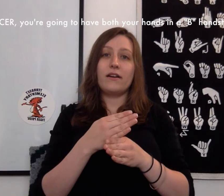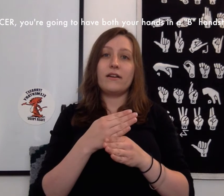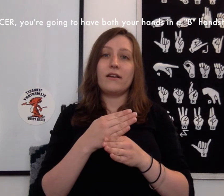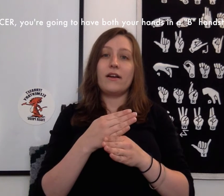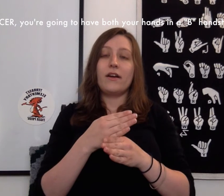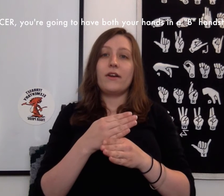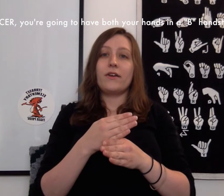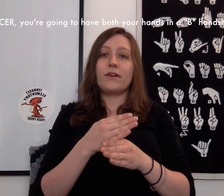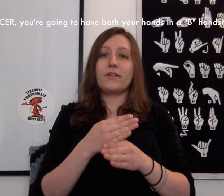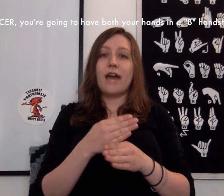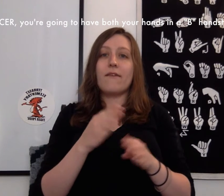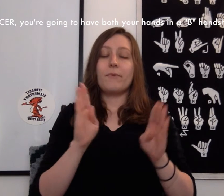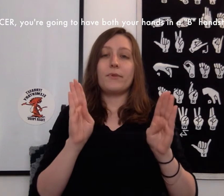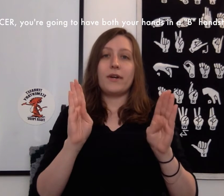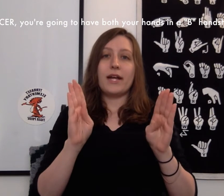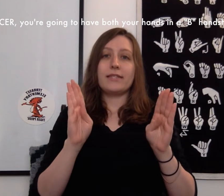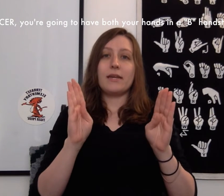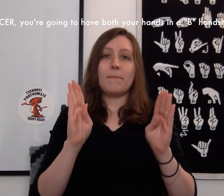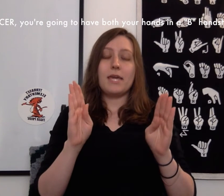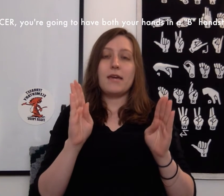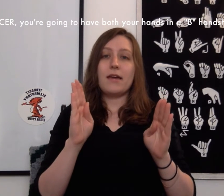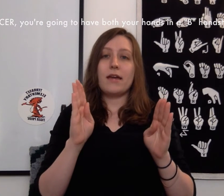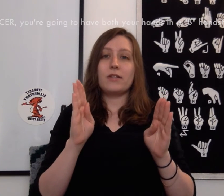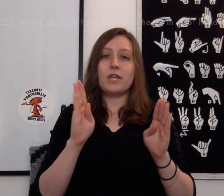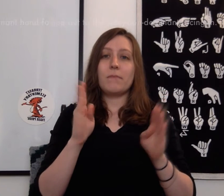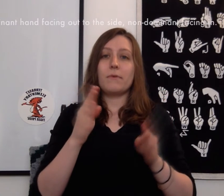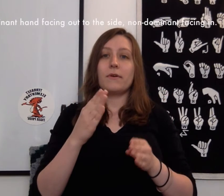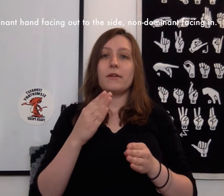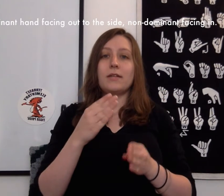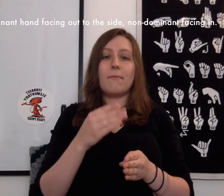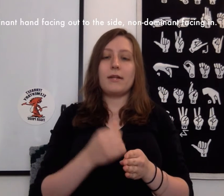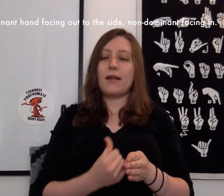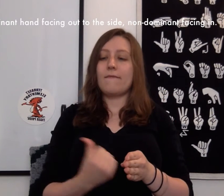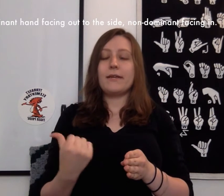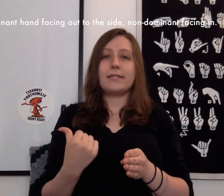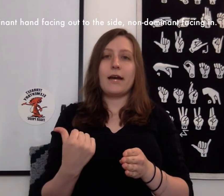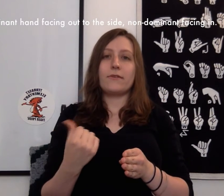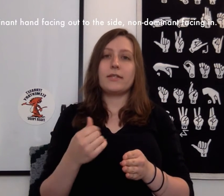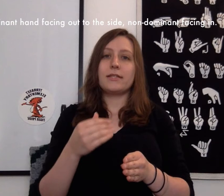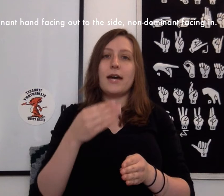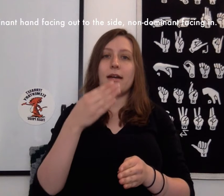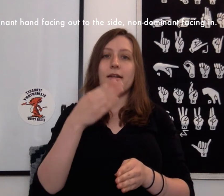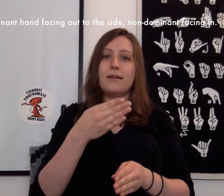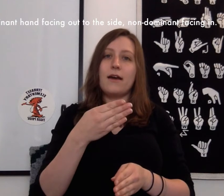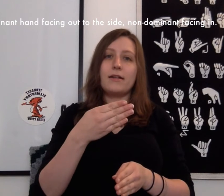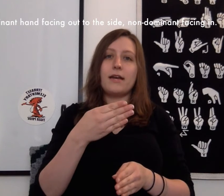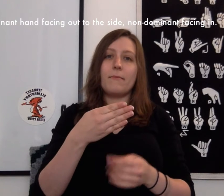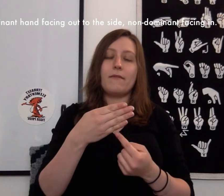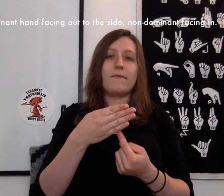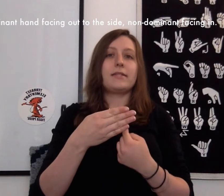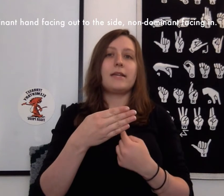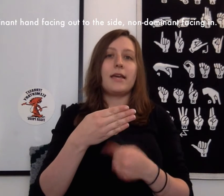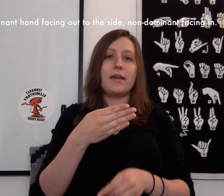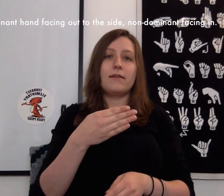Soccer, you're going to have both your hands in a B handshape, dominant hand facing out to the side, non-dominant facing in.